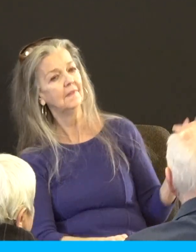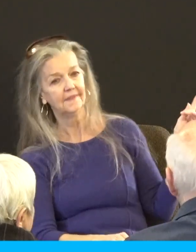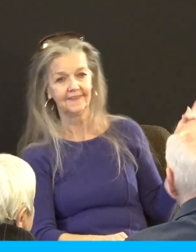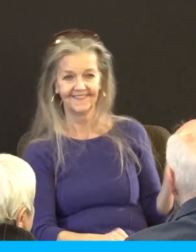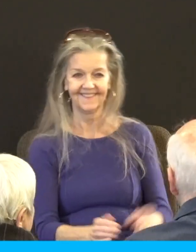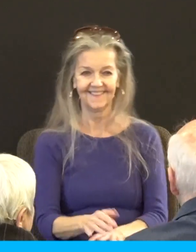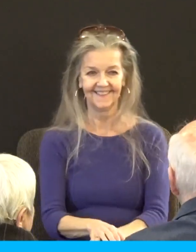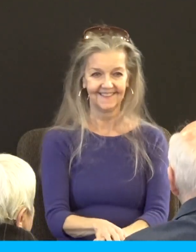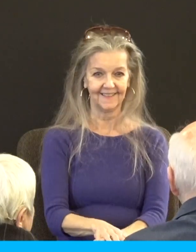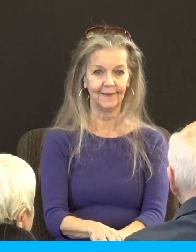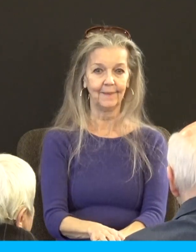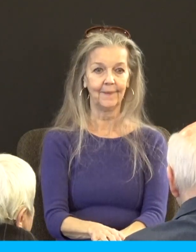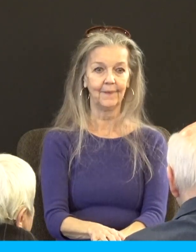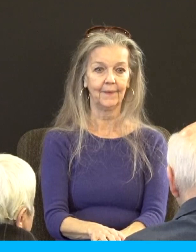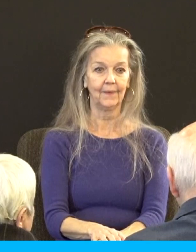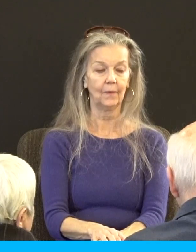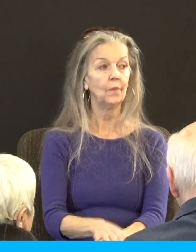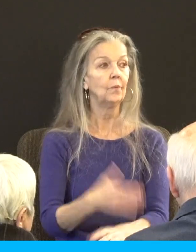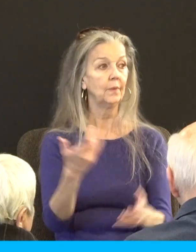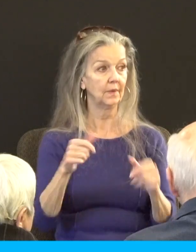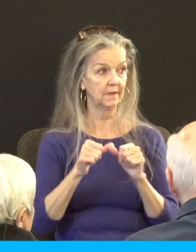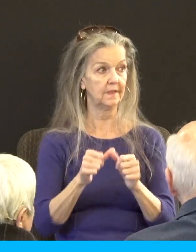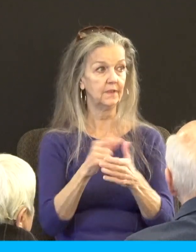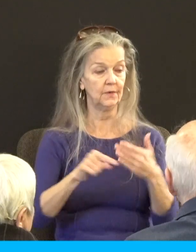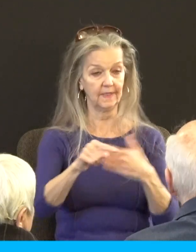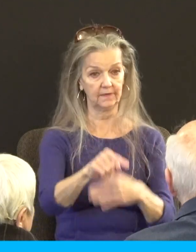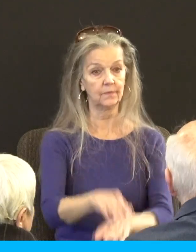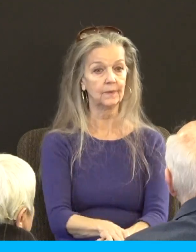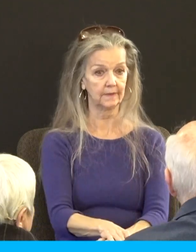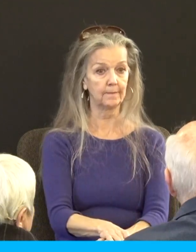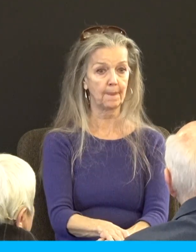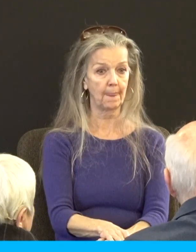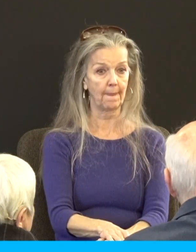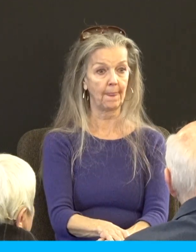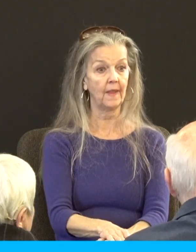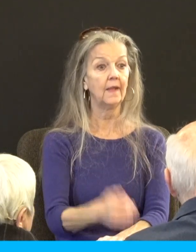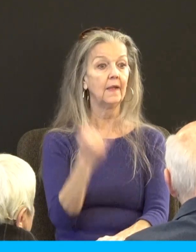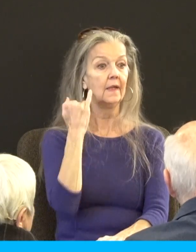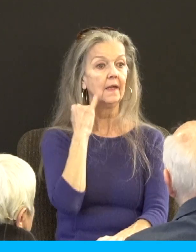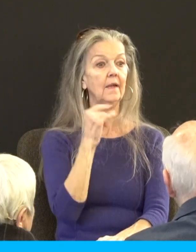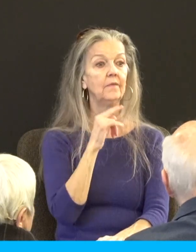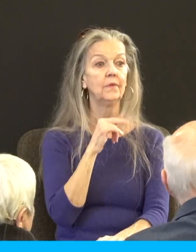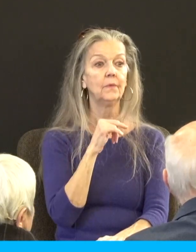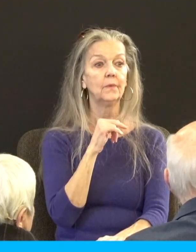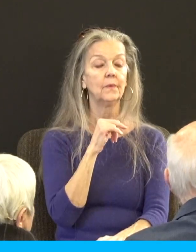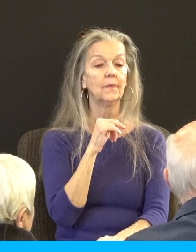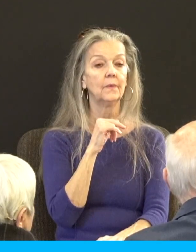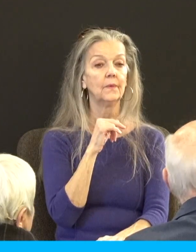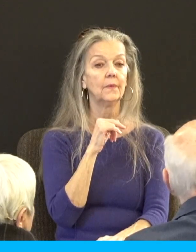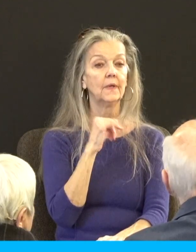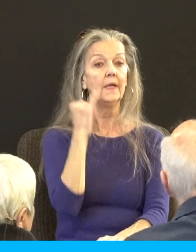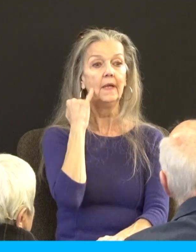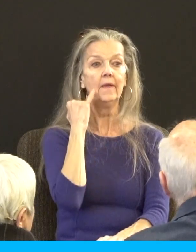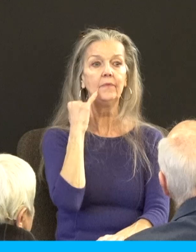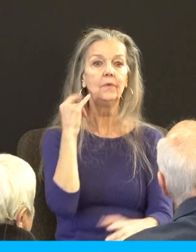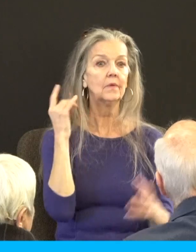well the good news is we'll pick it up here next week if you really aren't following at all go back and listen to the first two chapters of second Corinthians